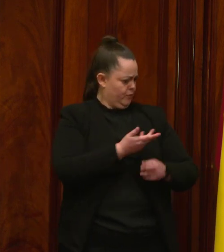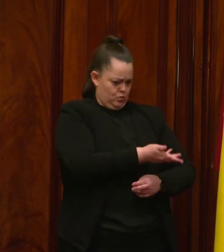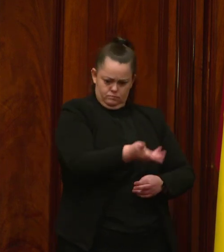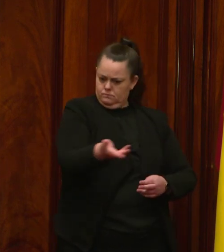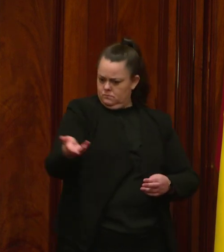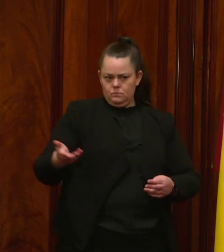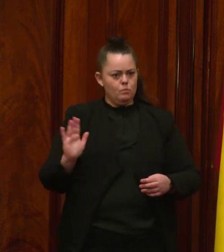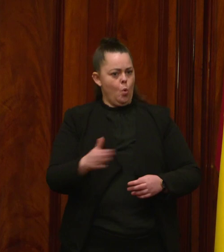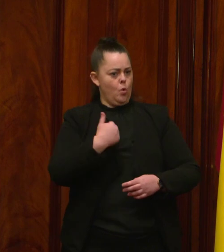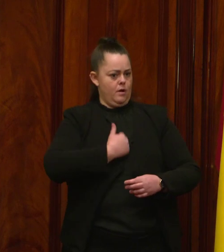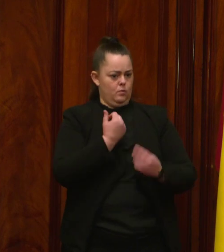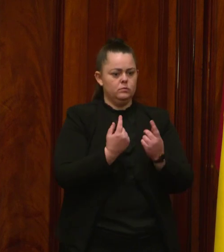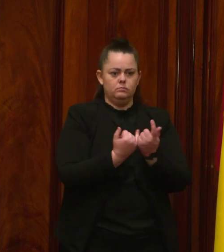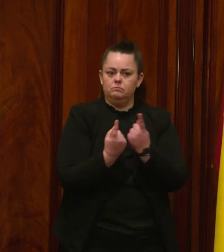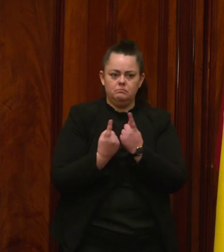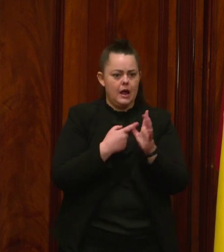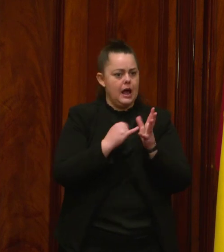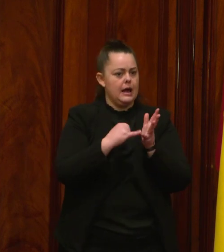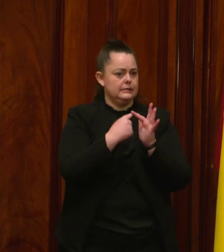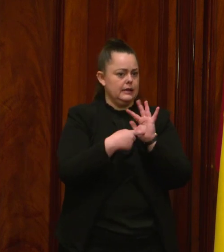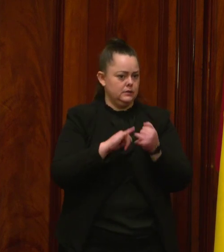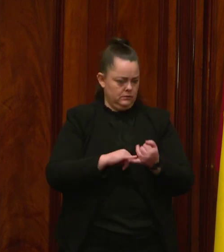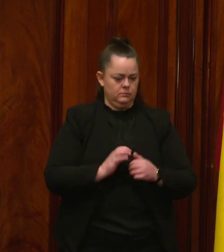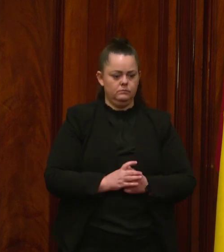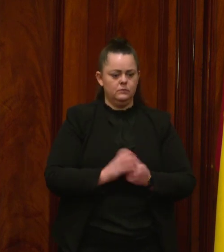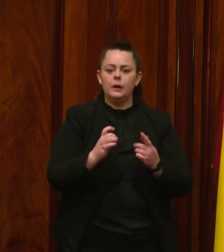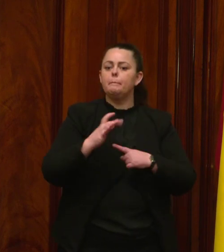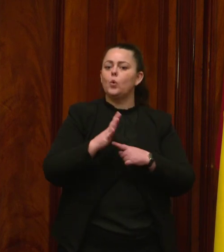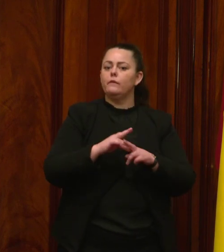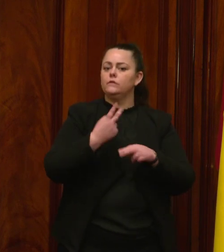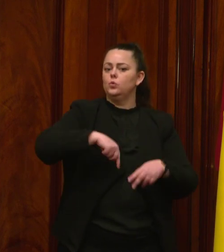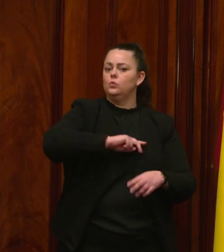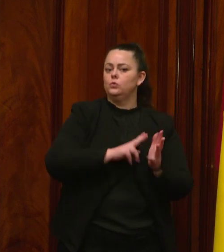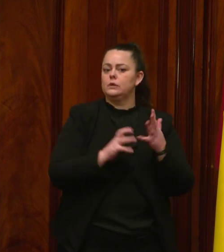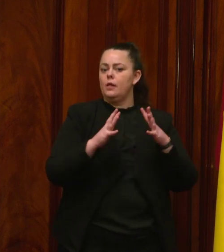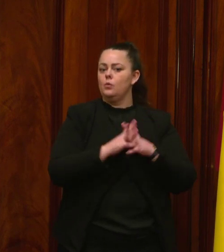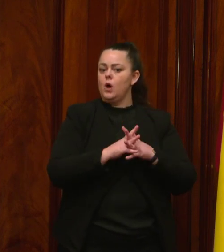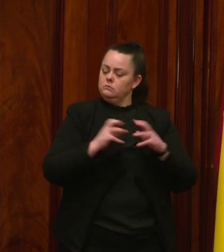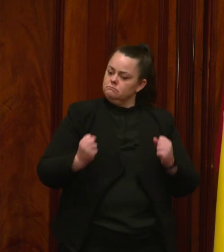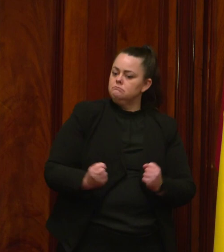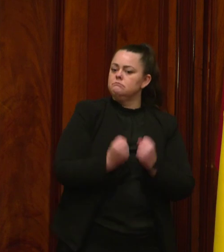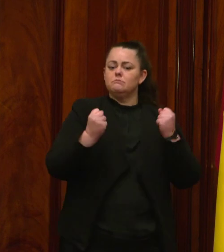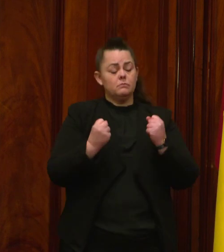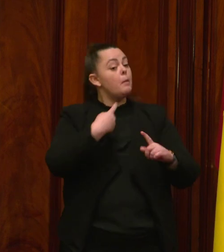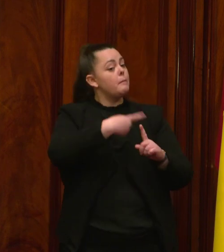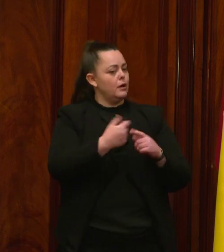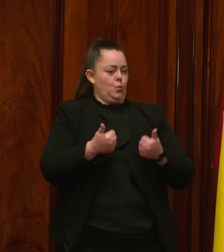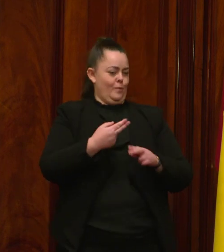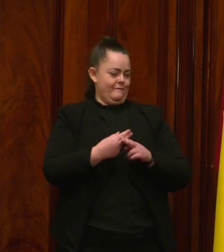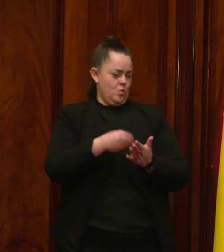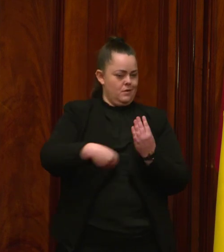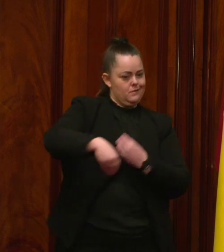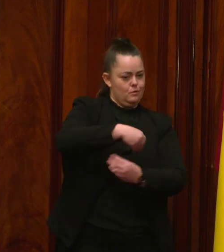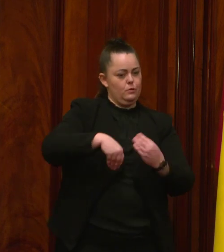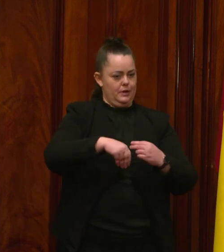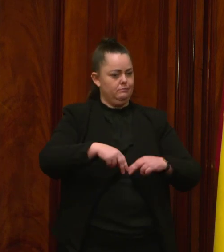protect the community and our state's resilience, it will also benefit the economy. At the July 2021 ACCC